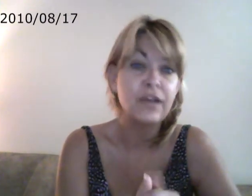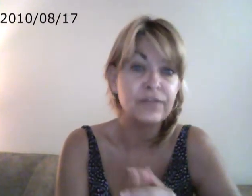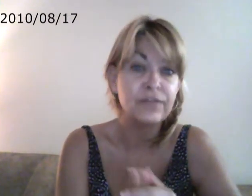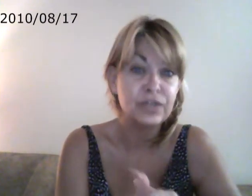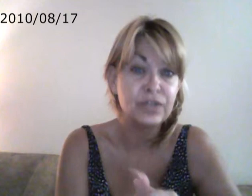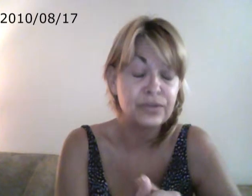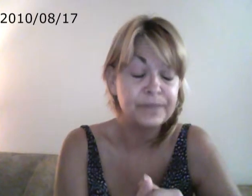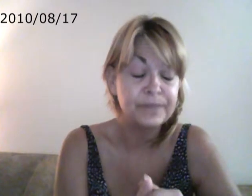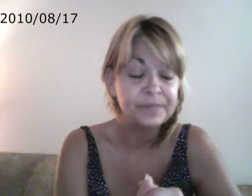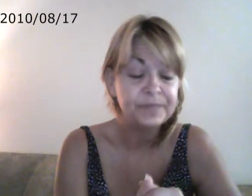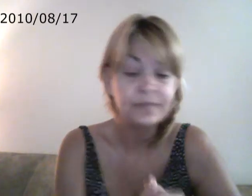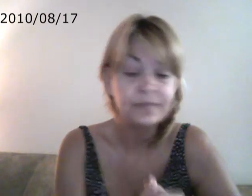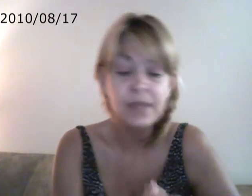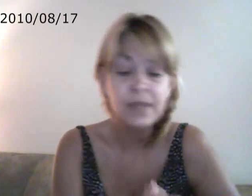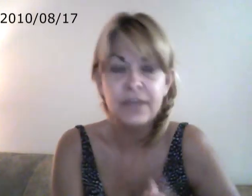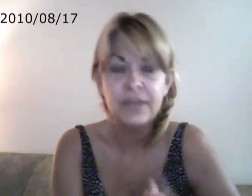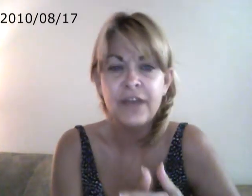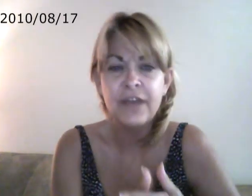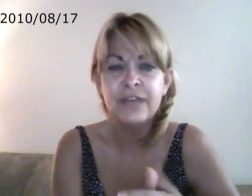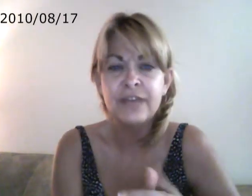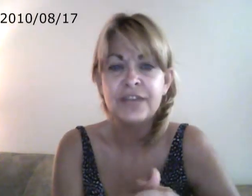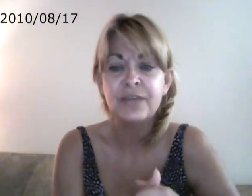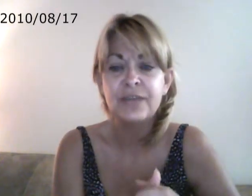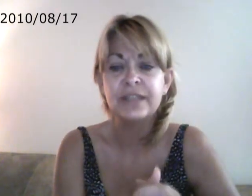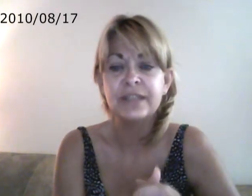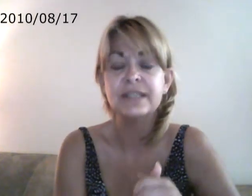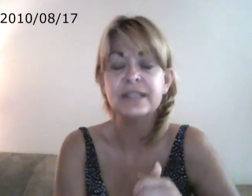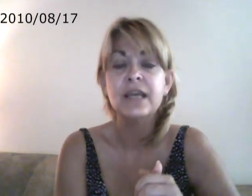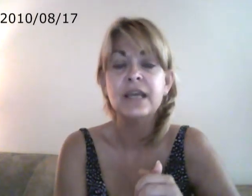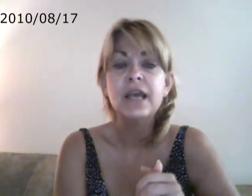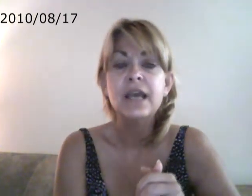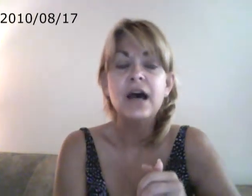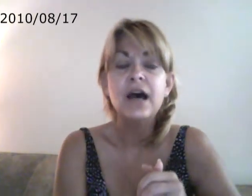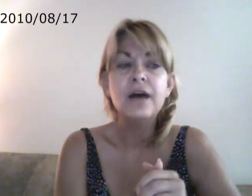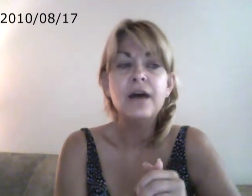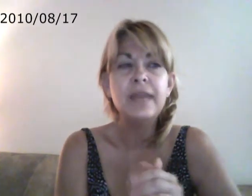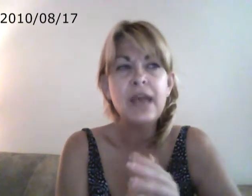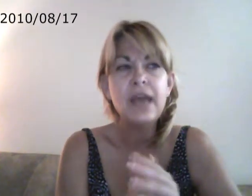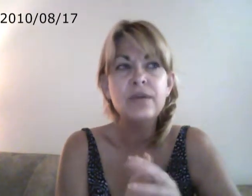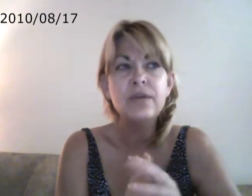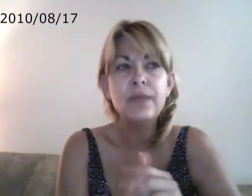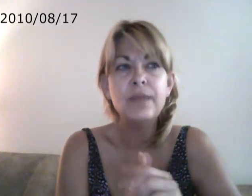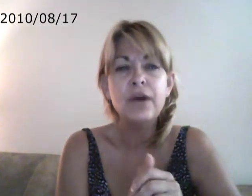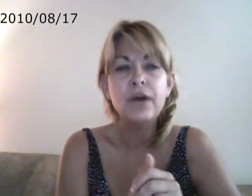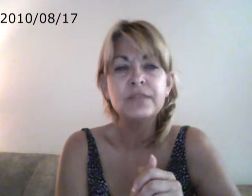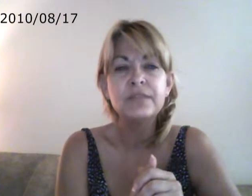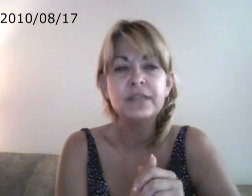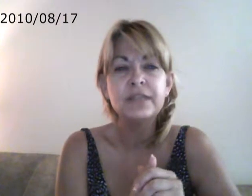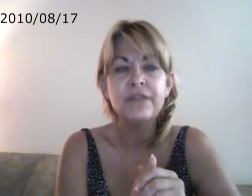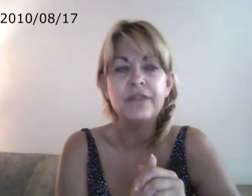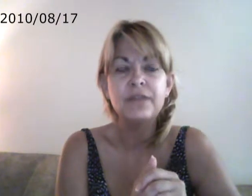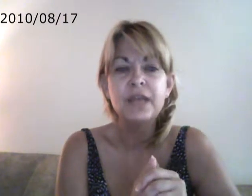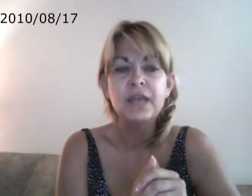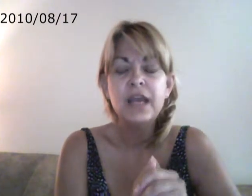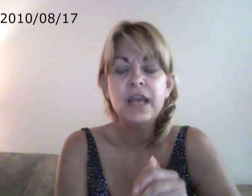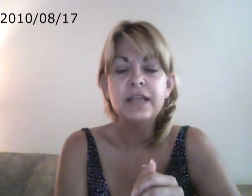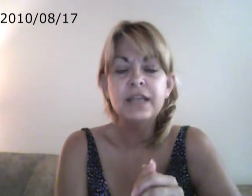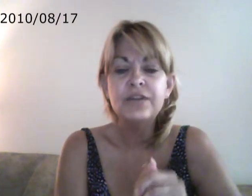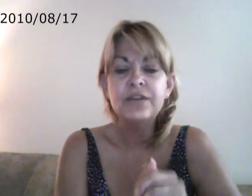of their children. But you've got to understand what it is and how it possibly developed. And it's our need